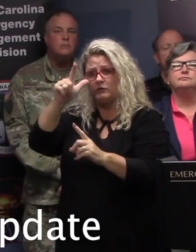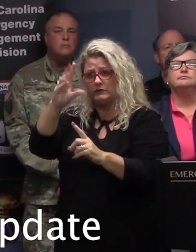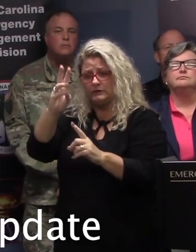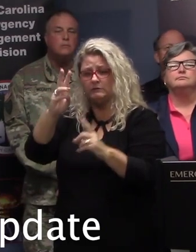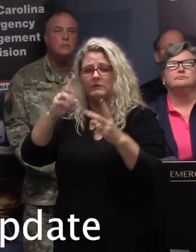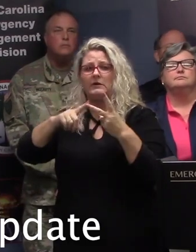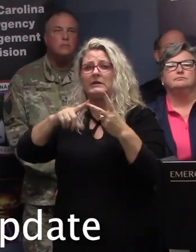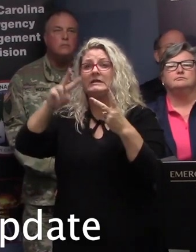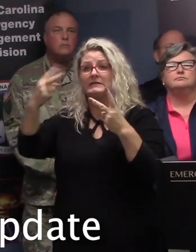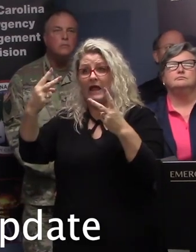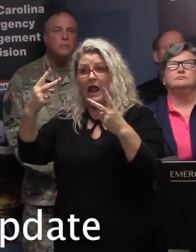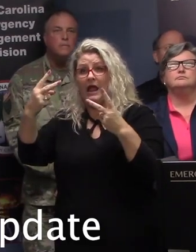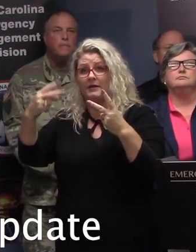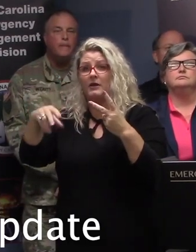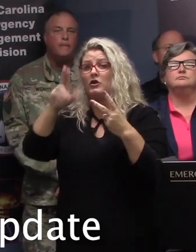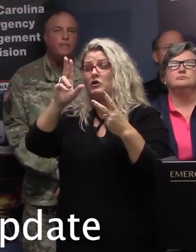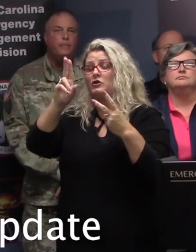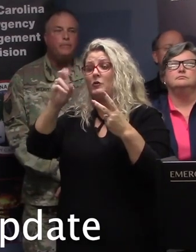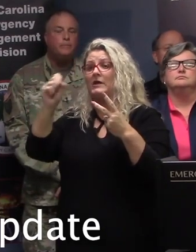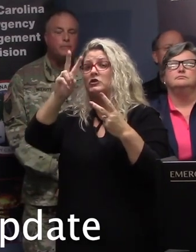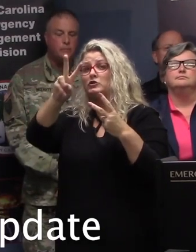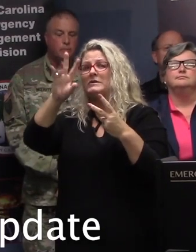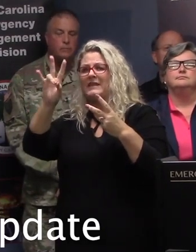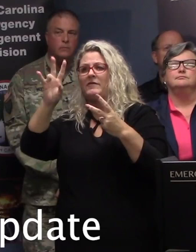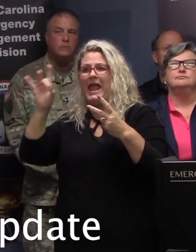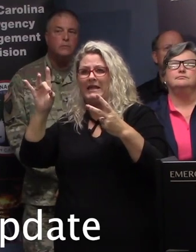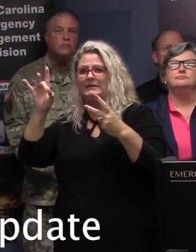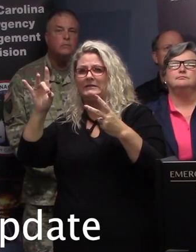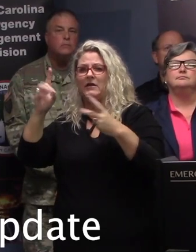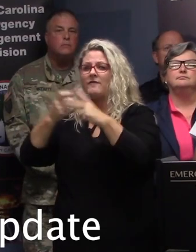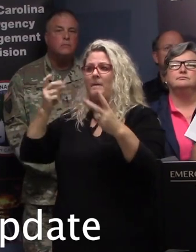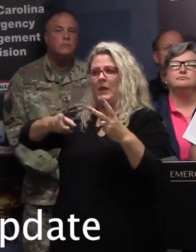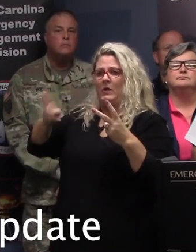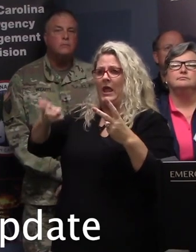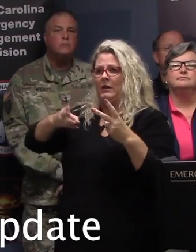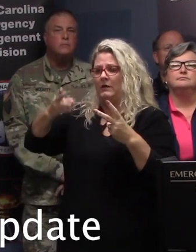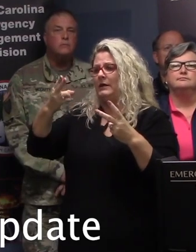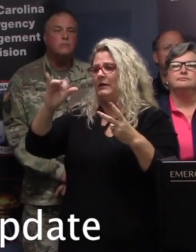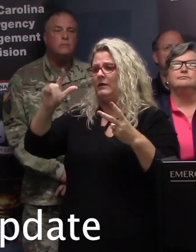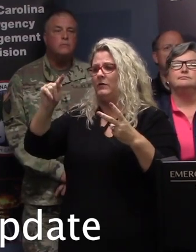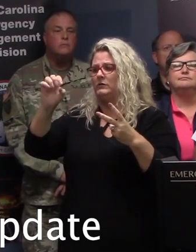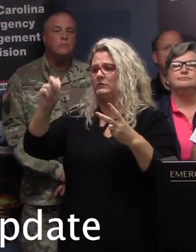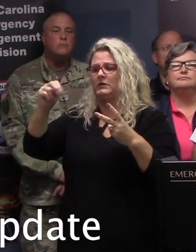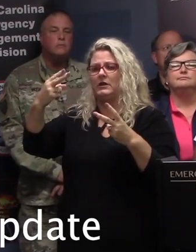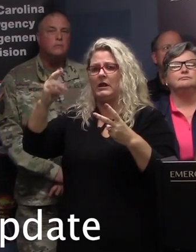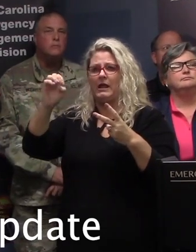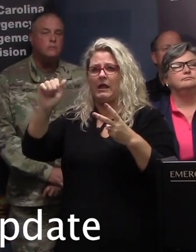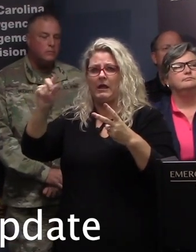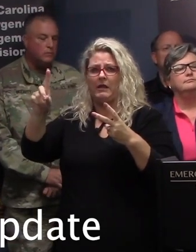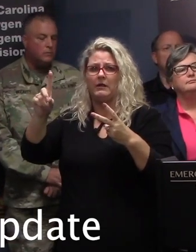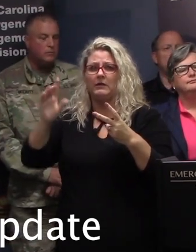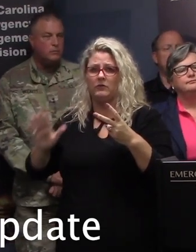lane reversal will be U.S. 278 in the Hilton Head area. So with respect to